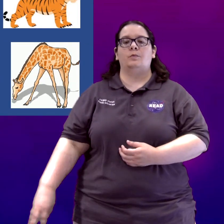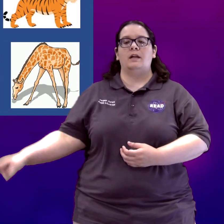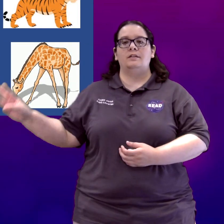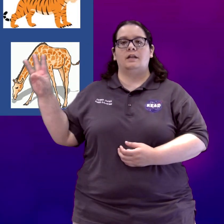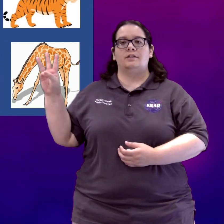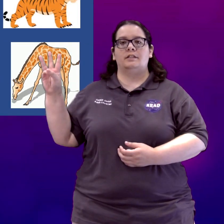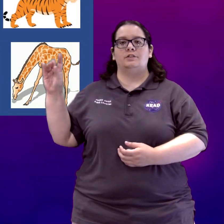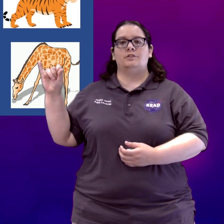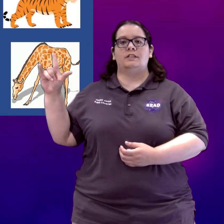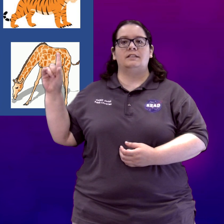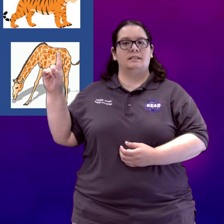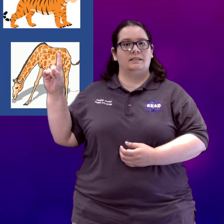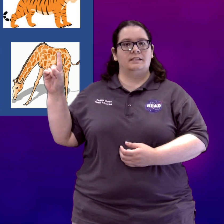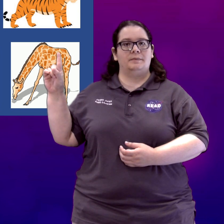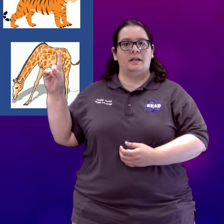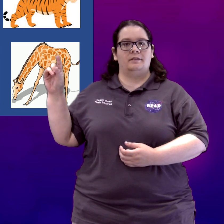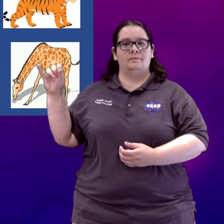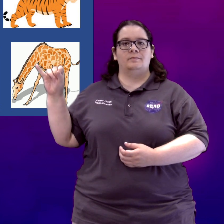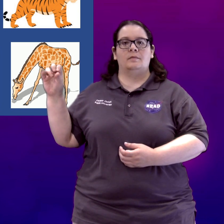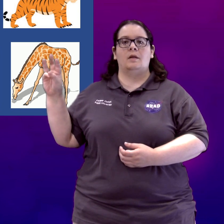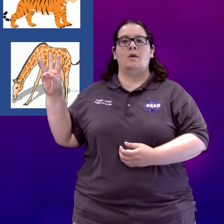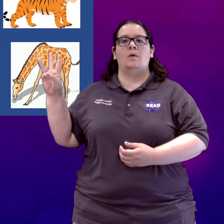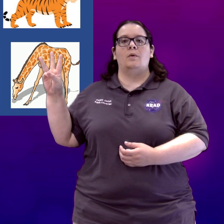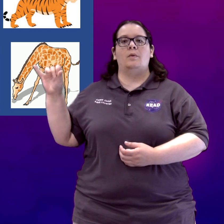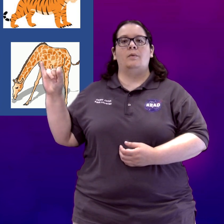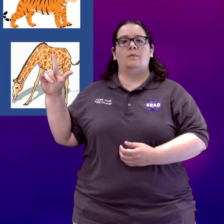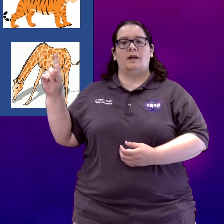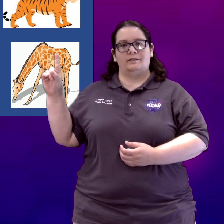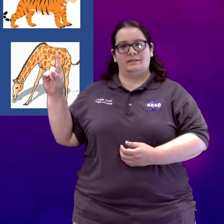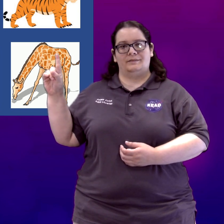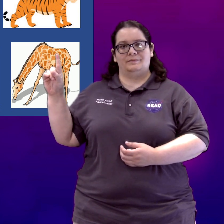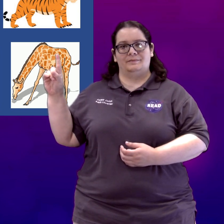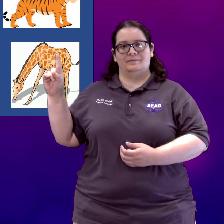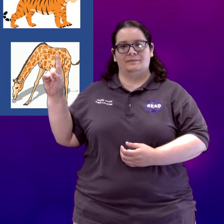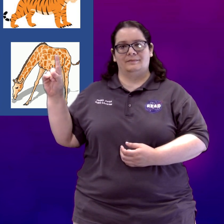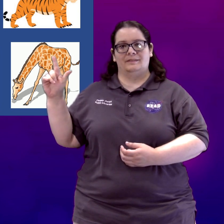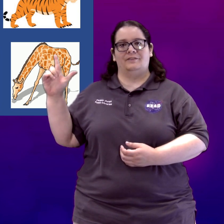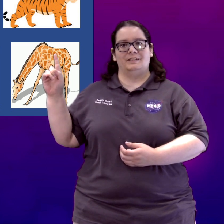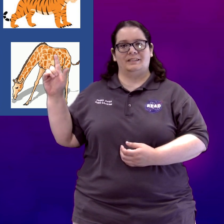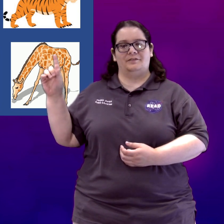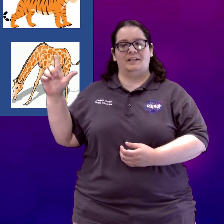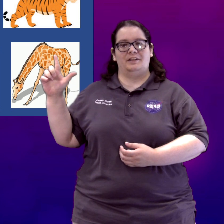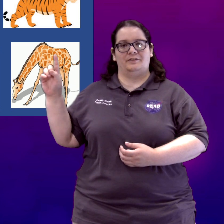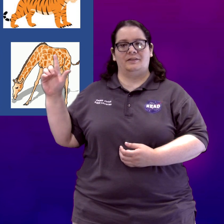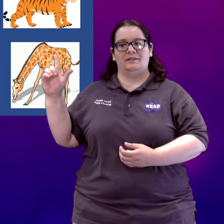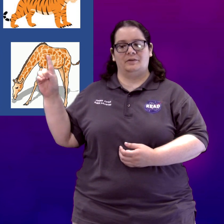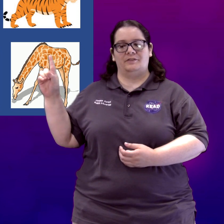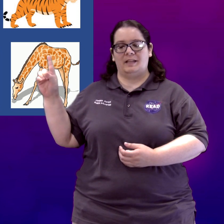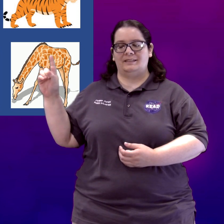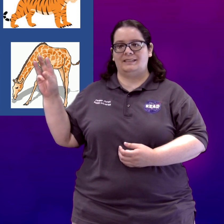wild other than to just spell wild. It feels a little funny going from L to